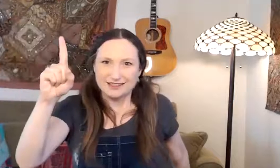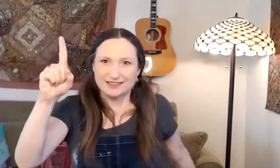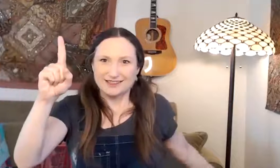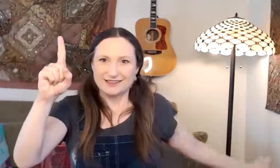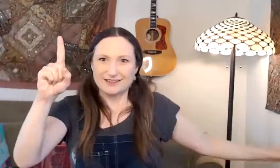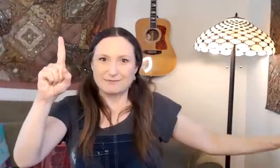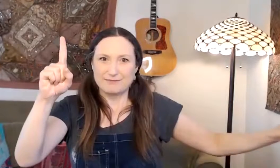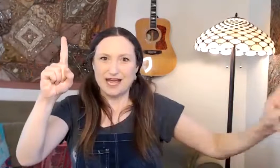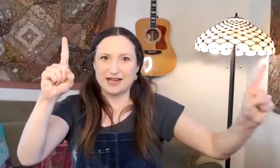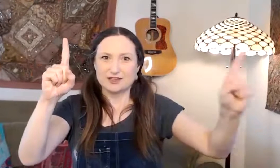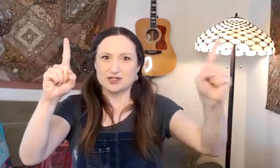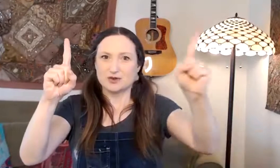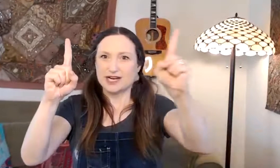Come back, wobbly.